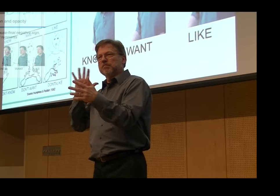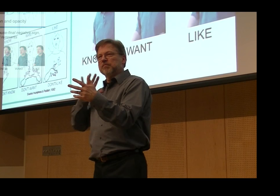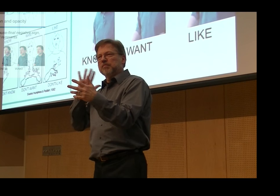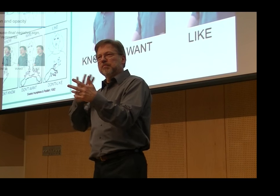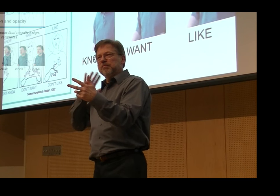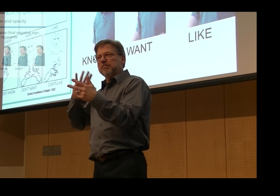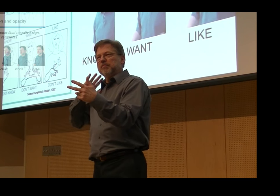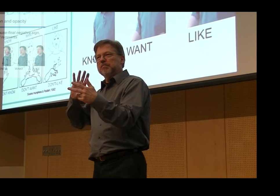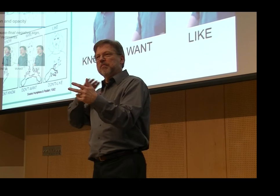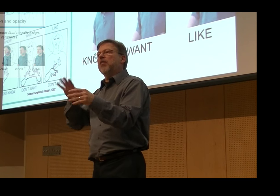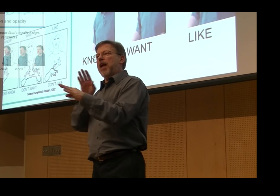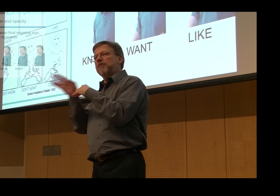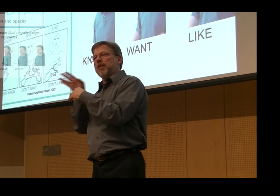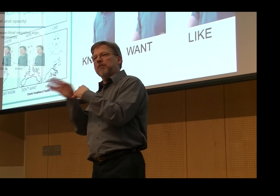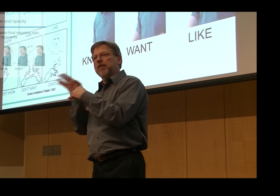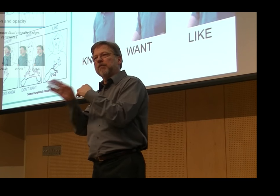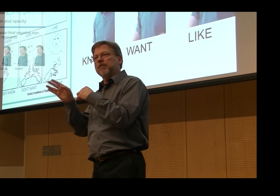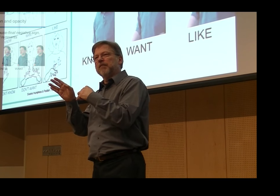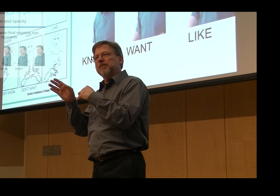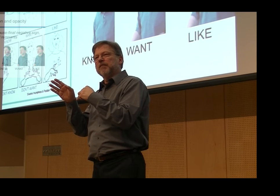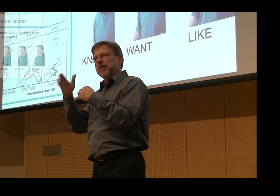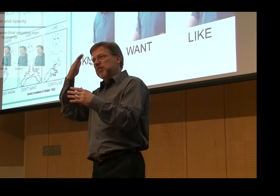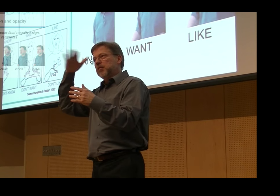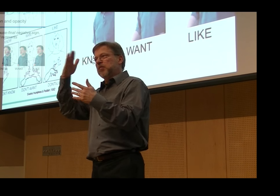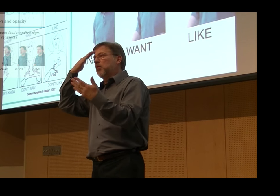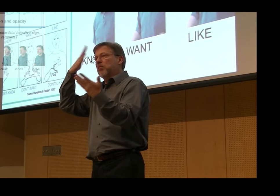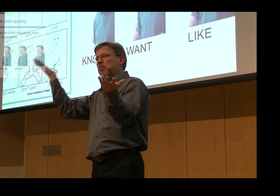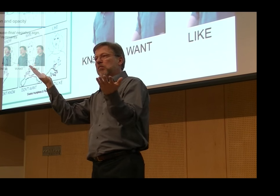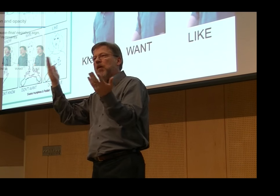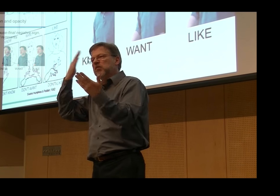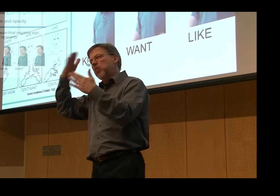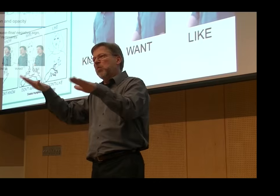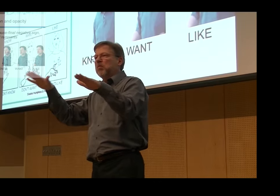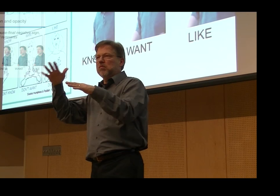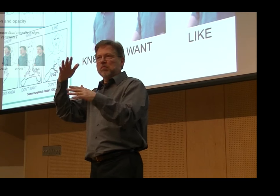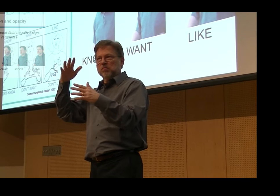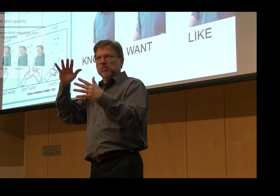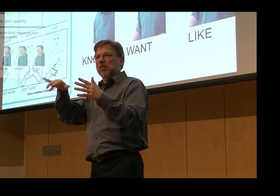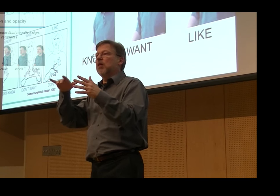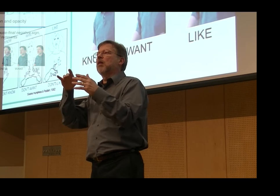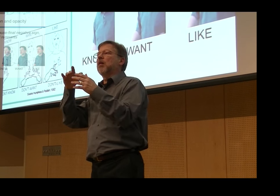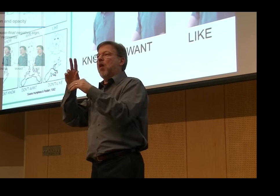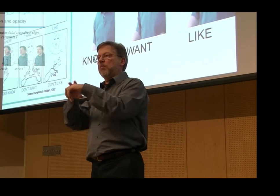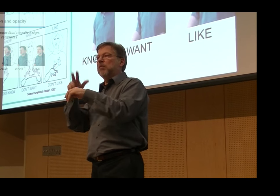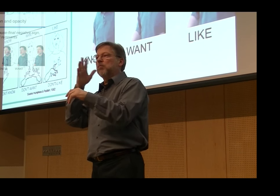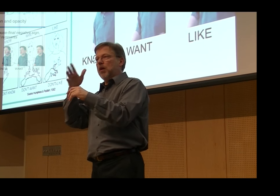Those three forms are still, I use, I did not realize they came historically from that negative sign